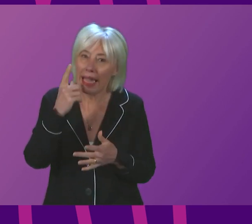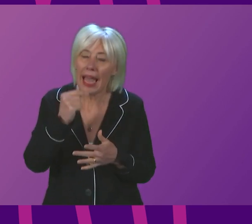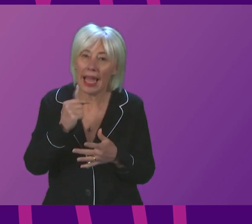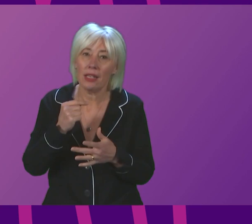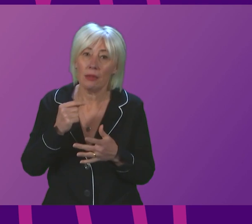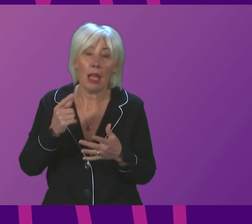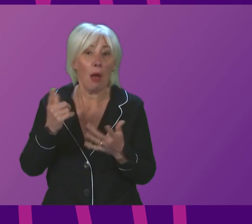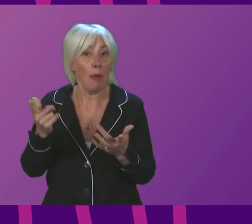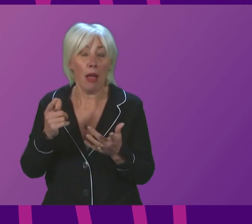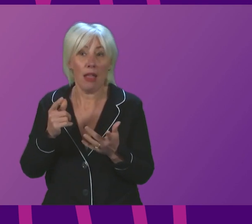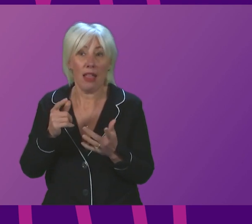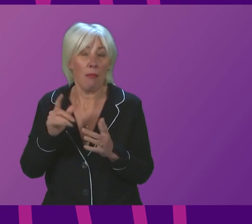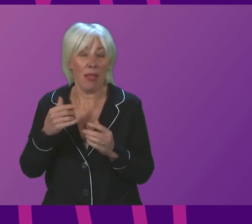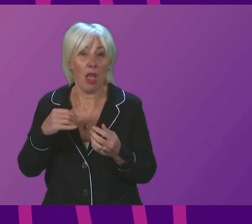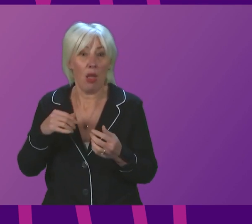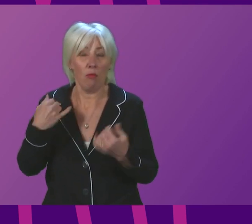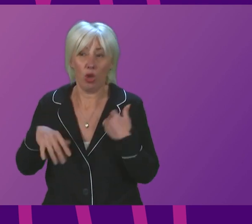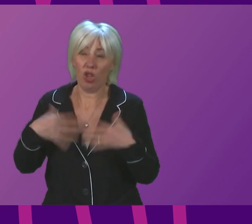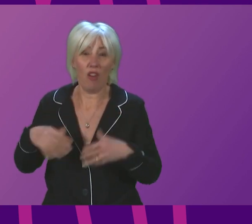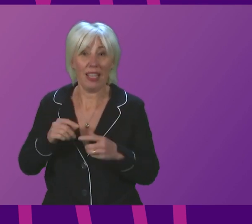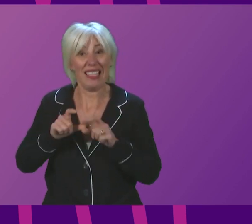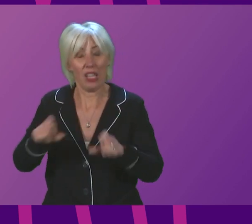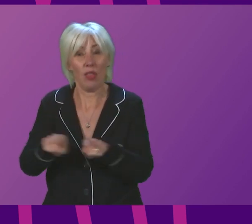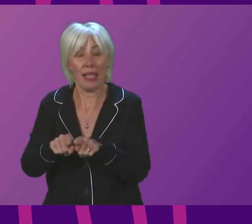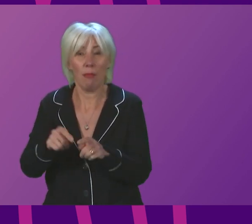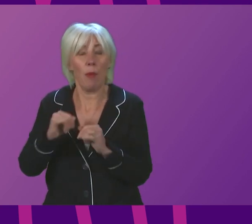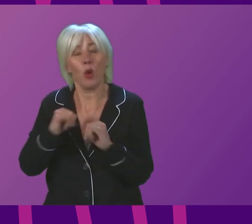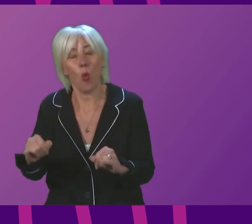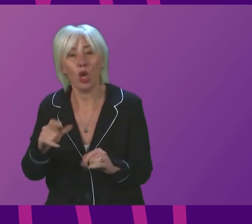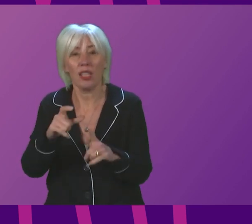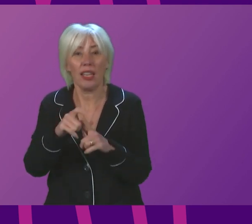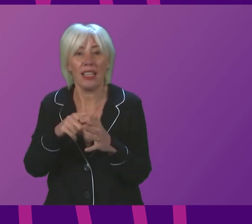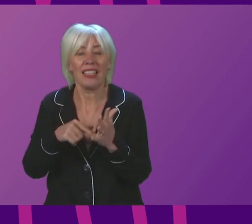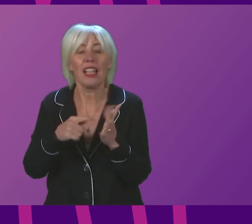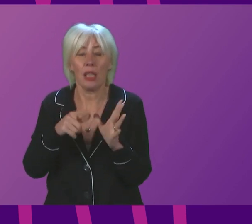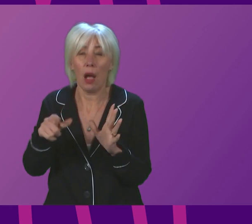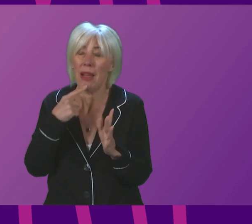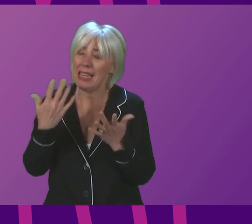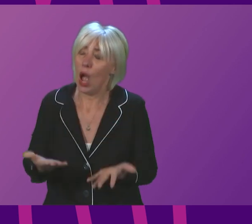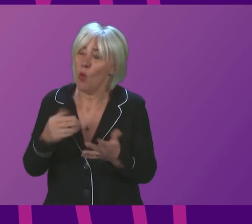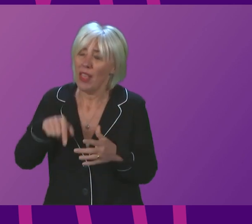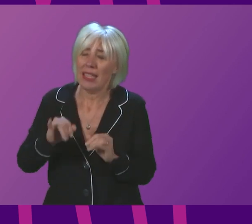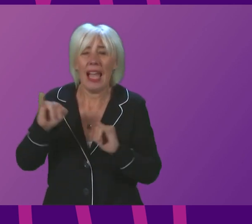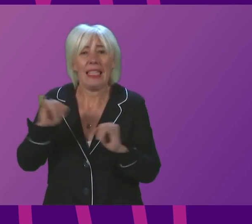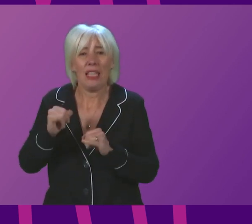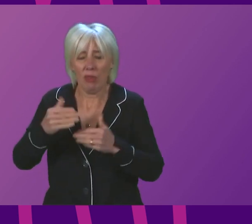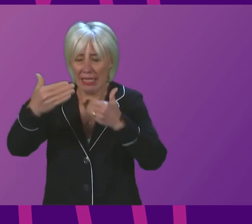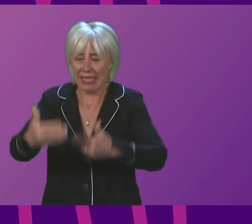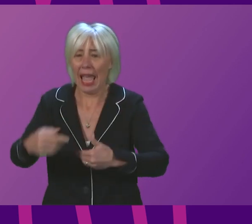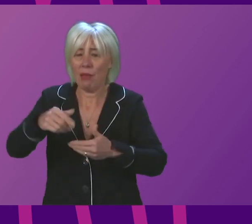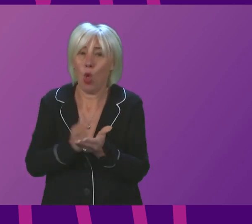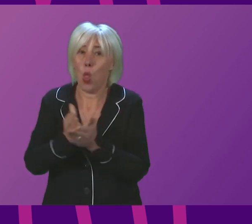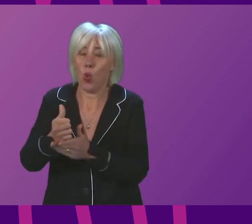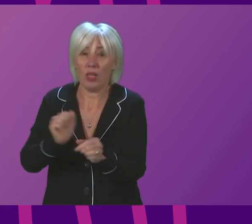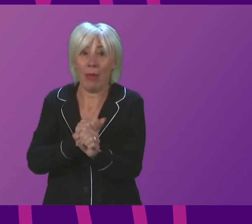more severe than Delta. So there is no doubt, unfortunately, that this is another serious moment in the course of the pandemic, and I